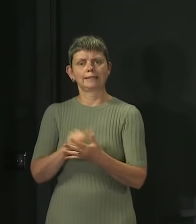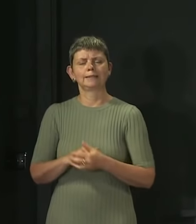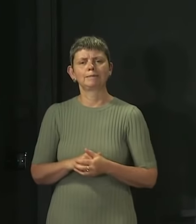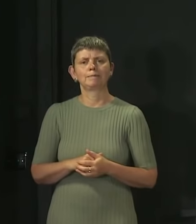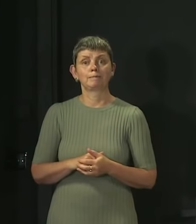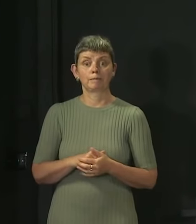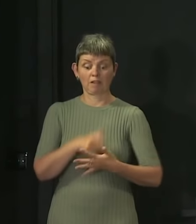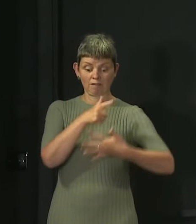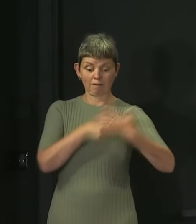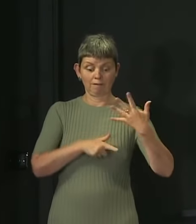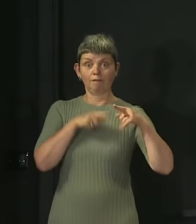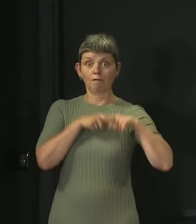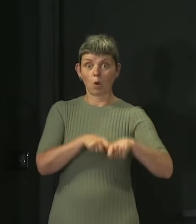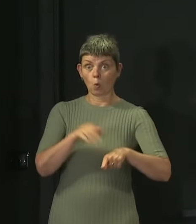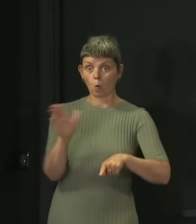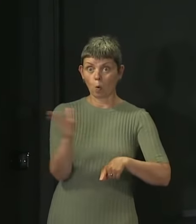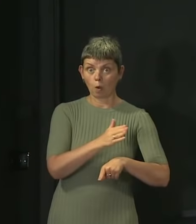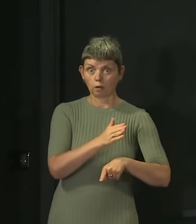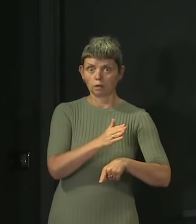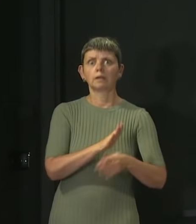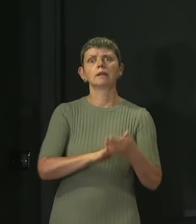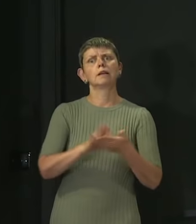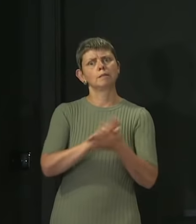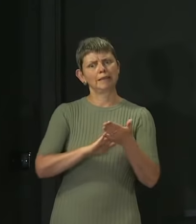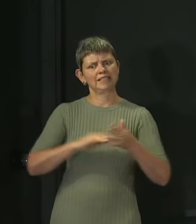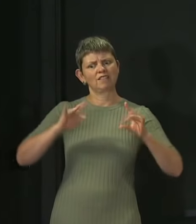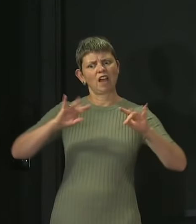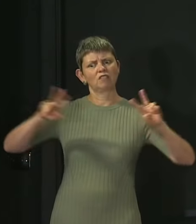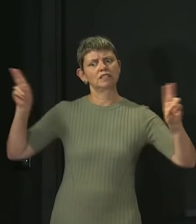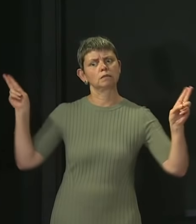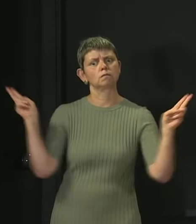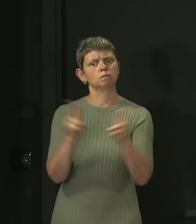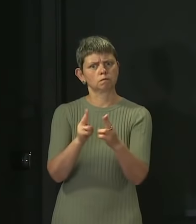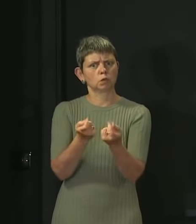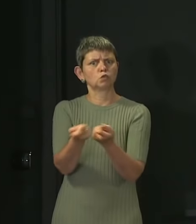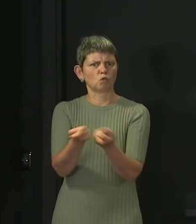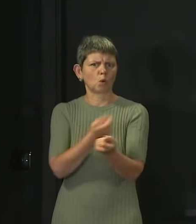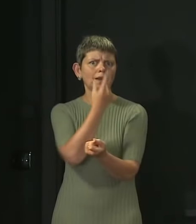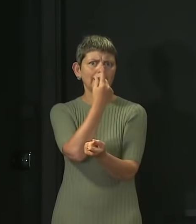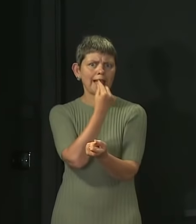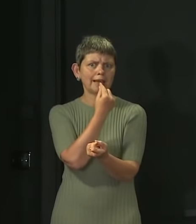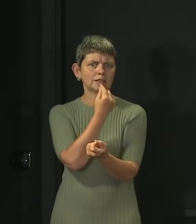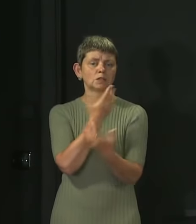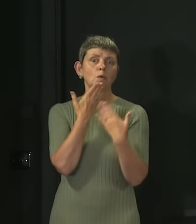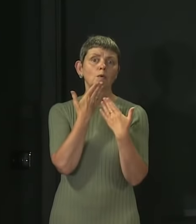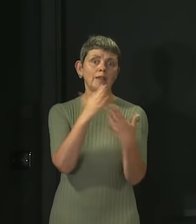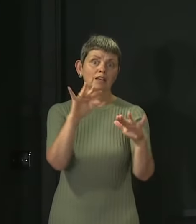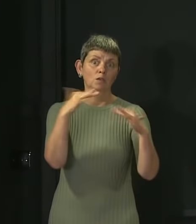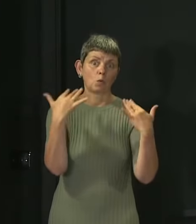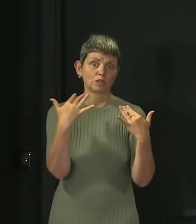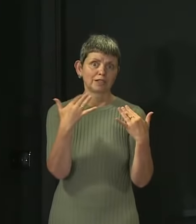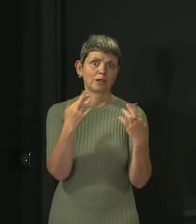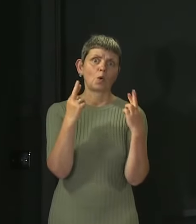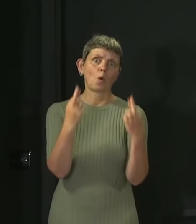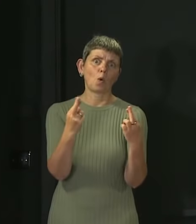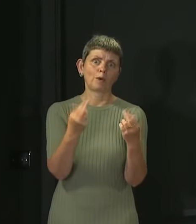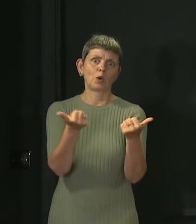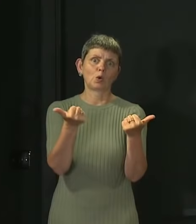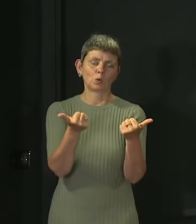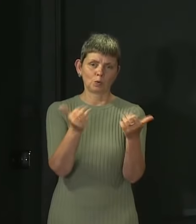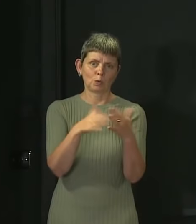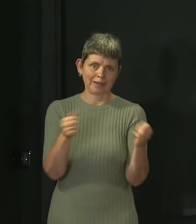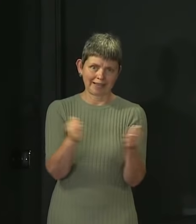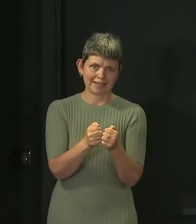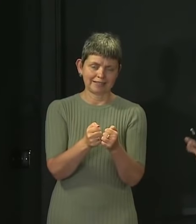stick rigidly to these things, then we have a chance of keeping this virus under control. So thanks for joining us and I hope you all have a